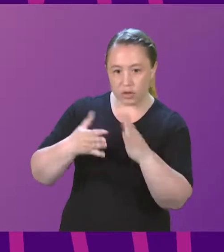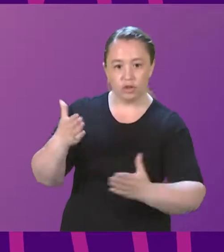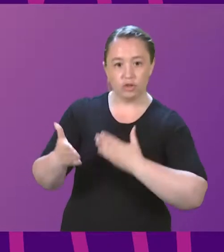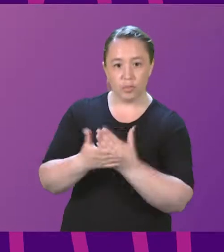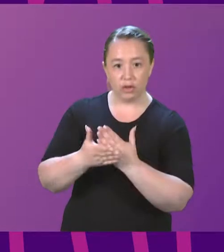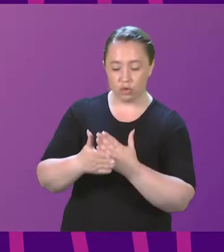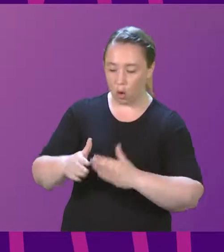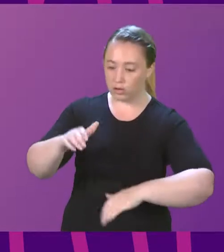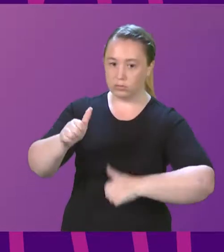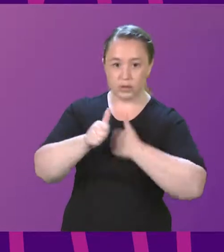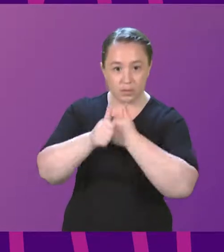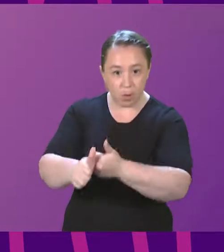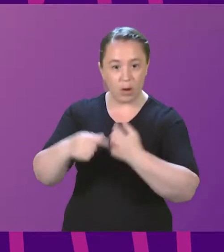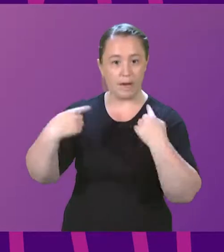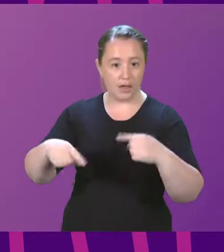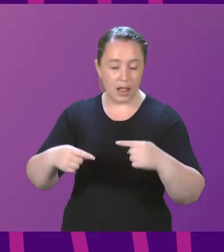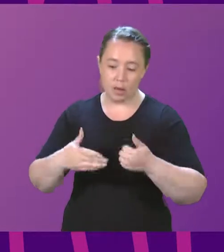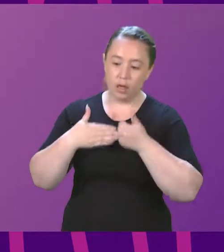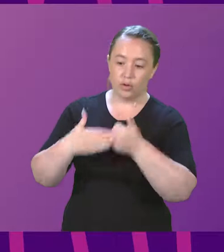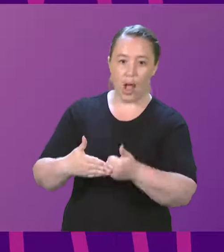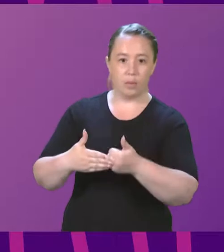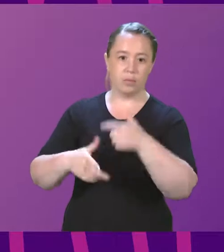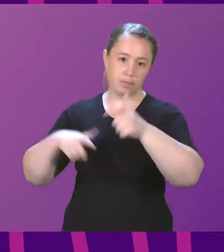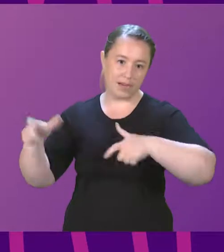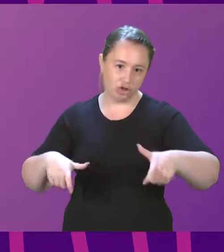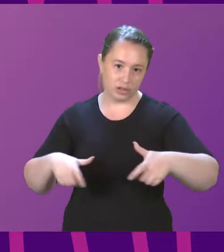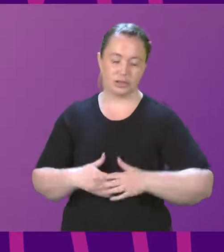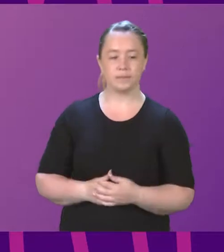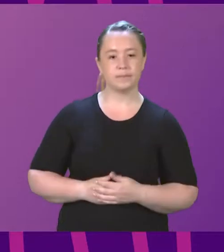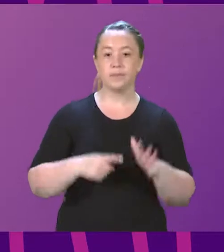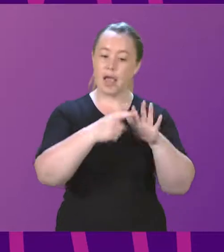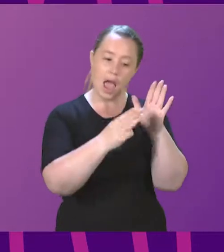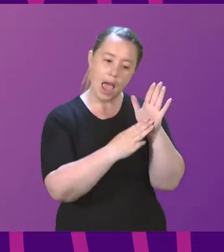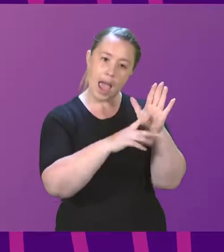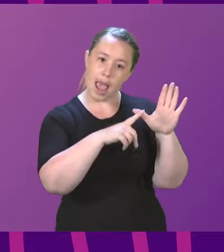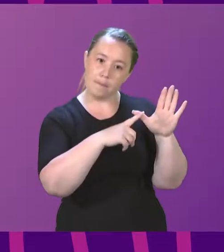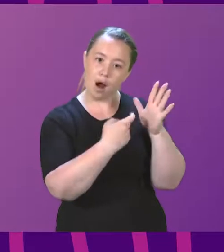are in place for patients. I call Emma Roddick.